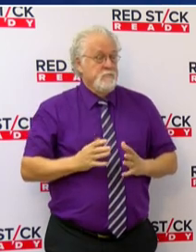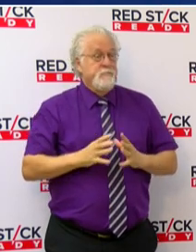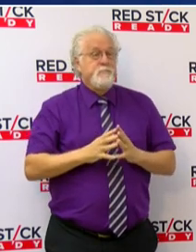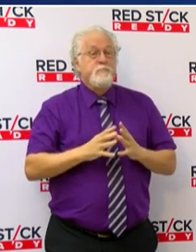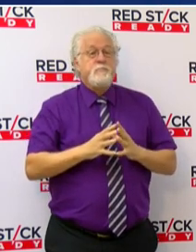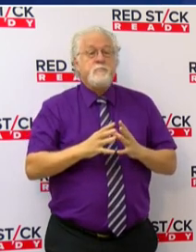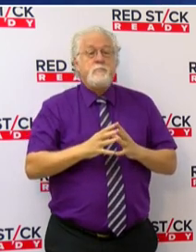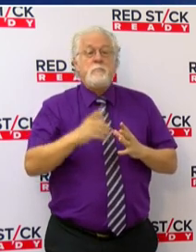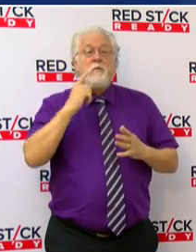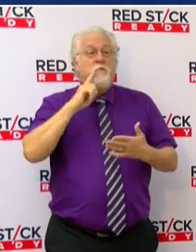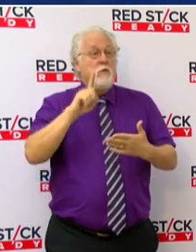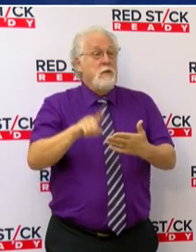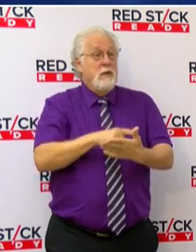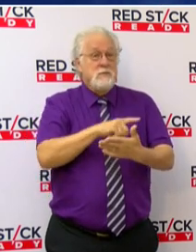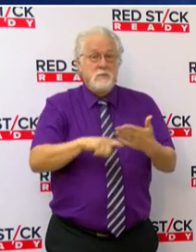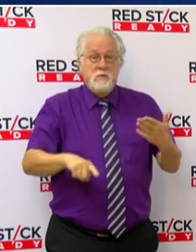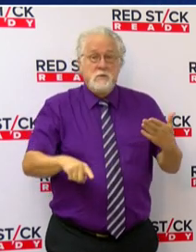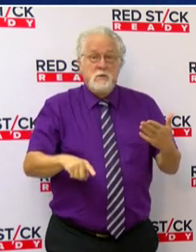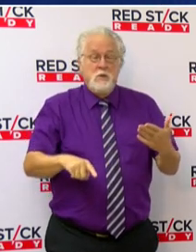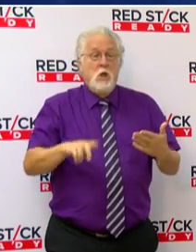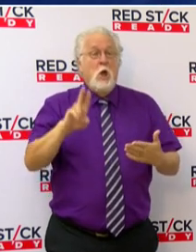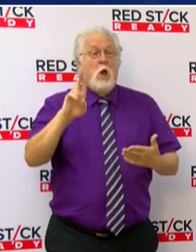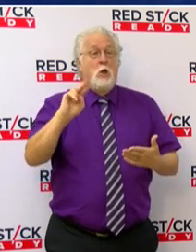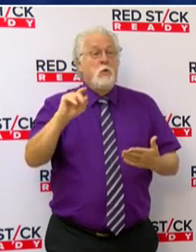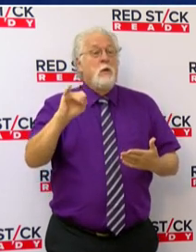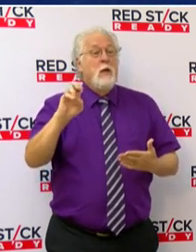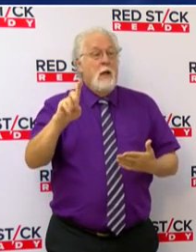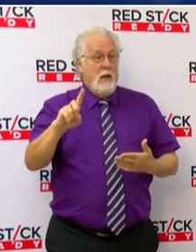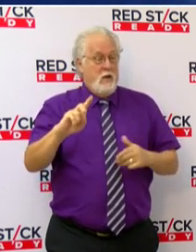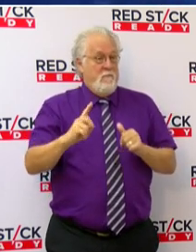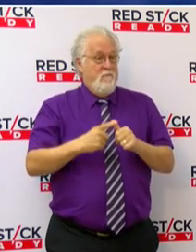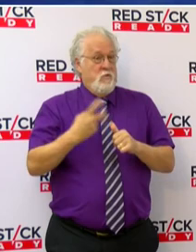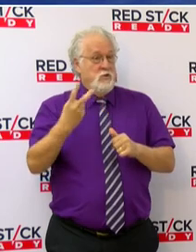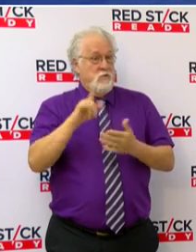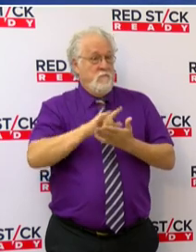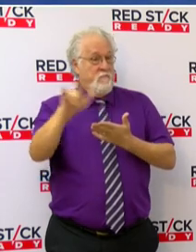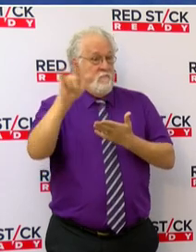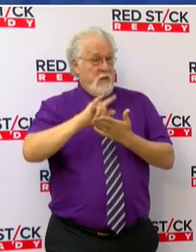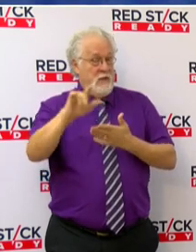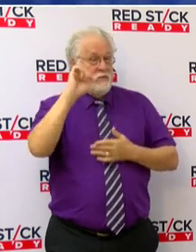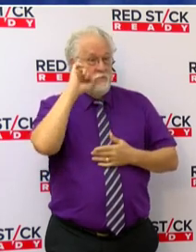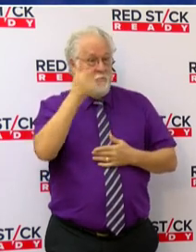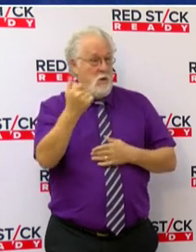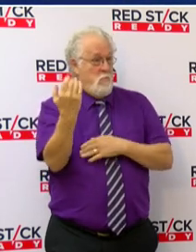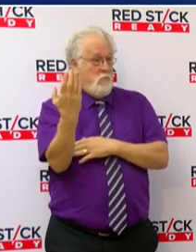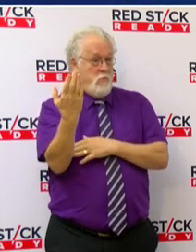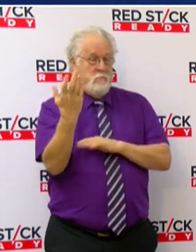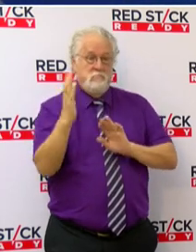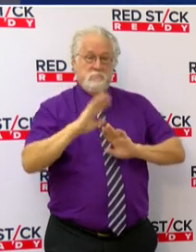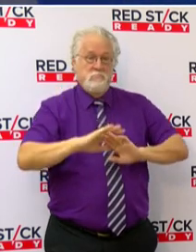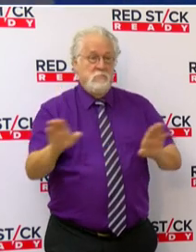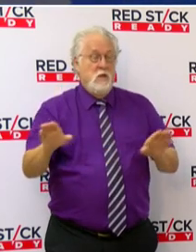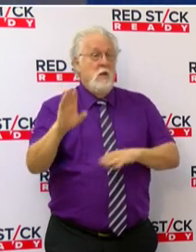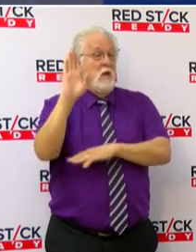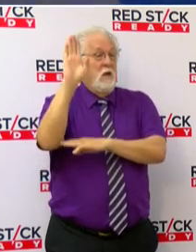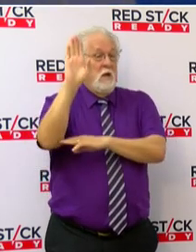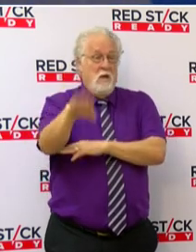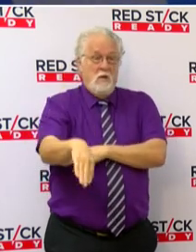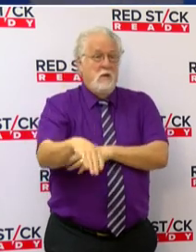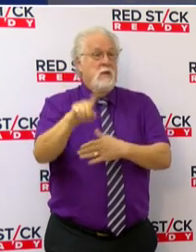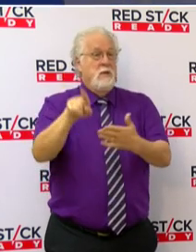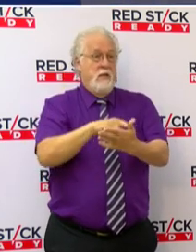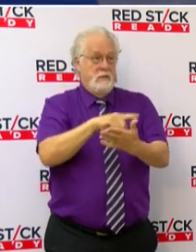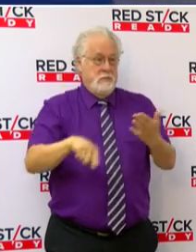As far as cancellations, United will only have the first two flights out of Baton Rouge tomorrow morning, and the rest of their flights